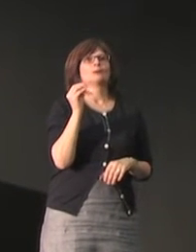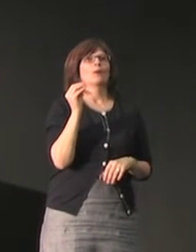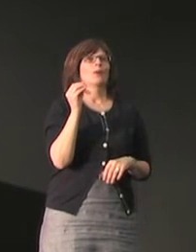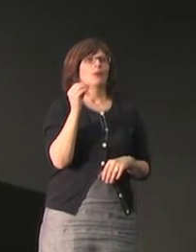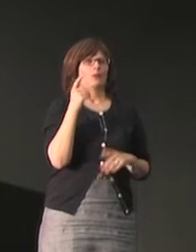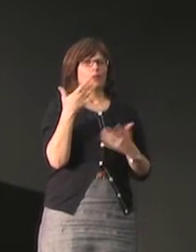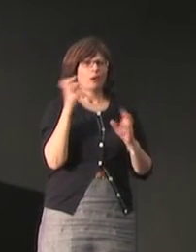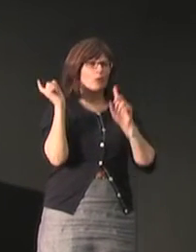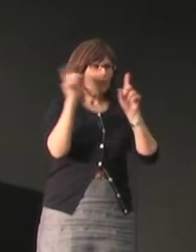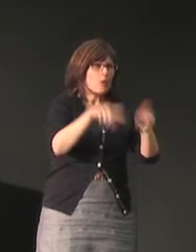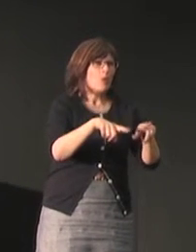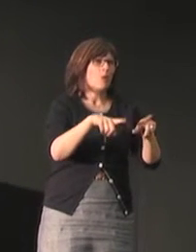observances of their holy days